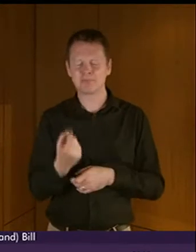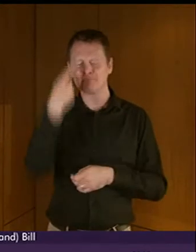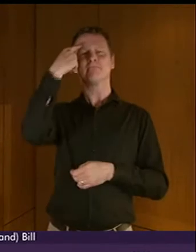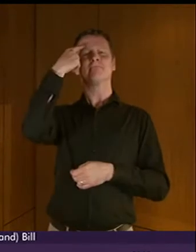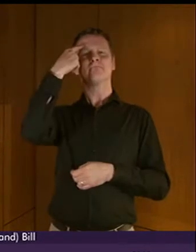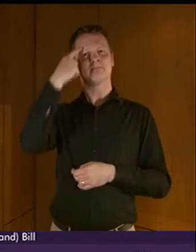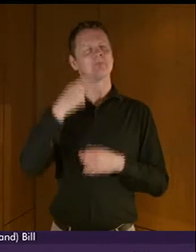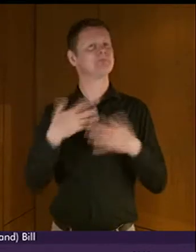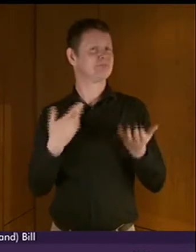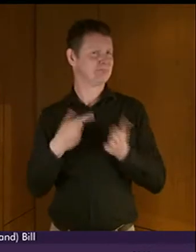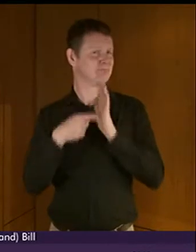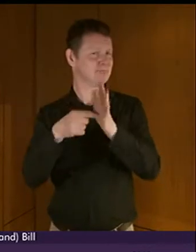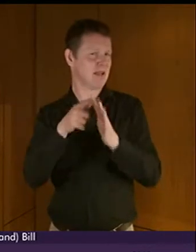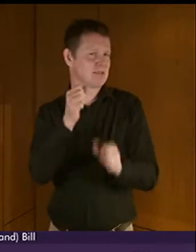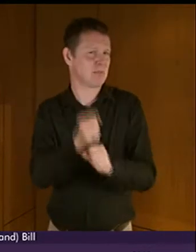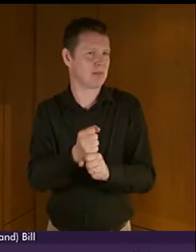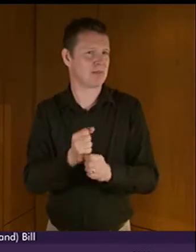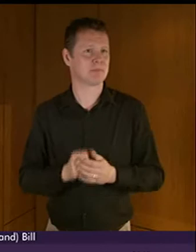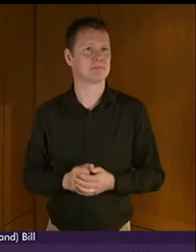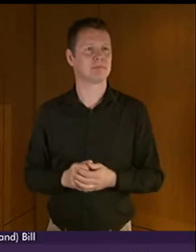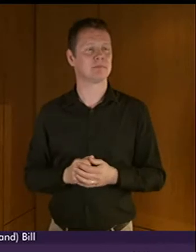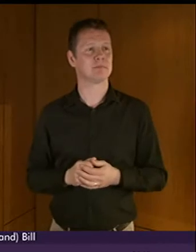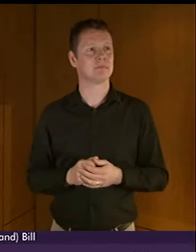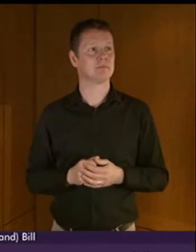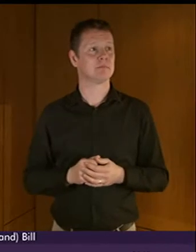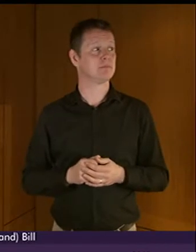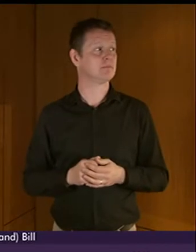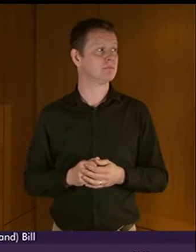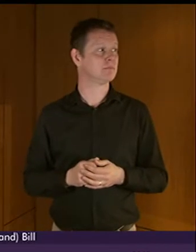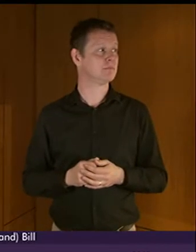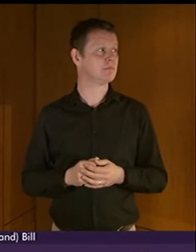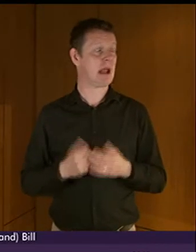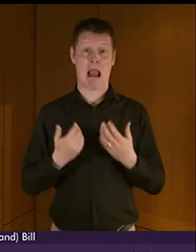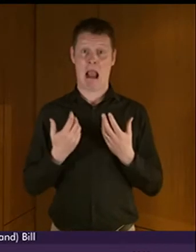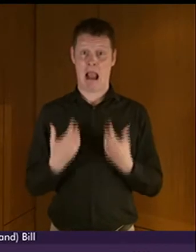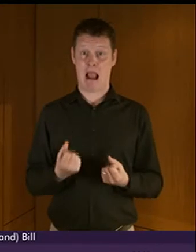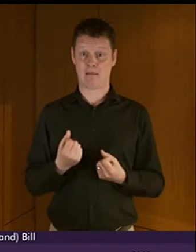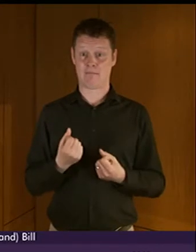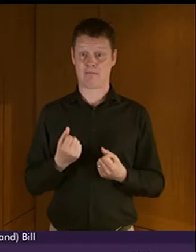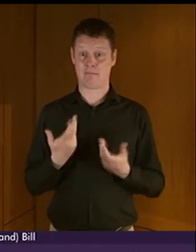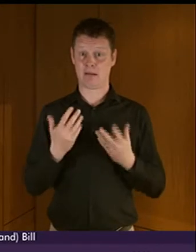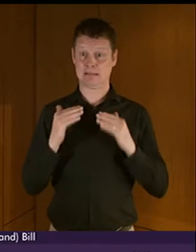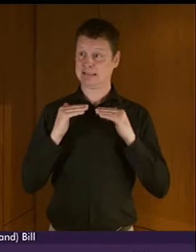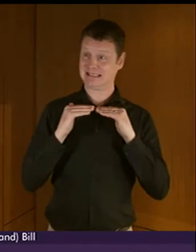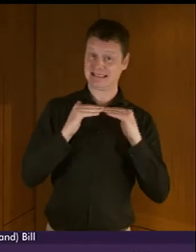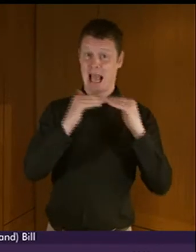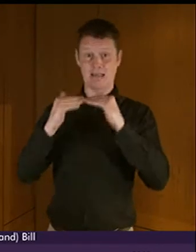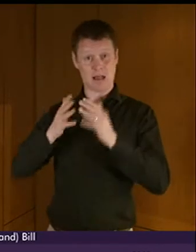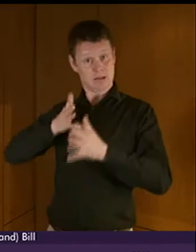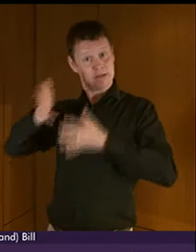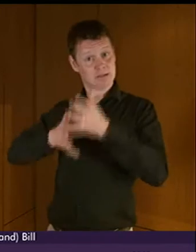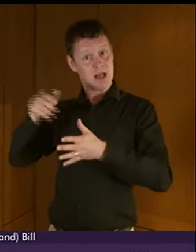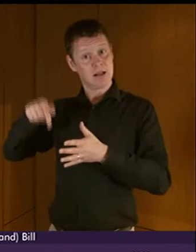For example, is there a standardized sign that we ought to see as part of our future planning saying